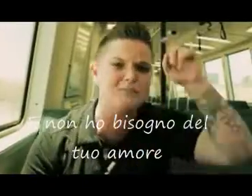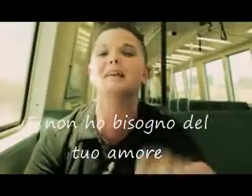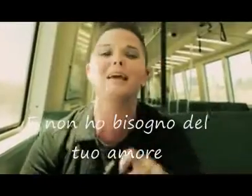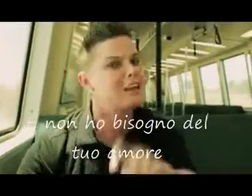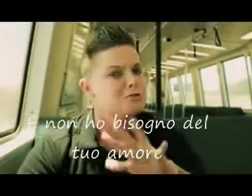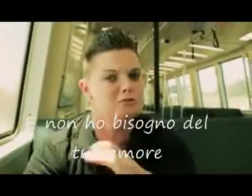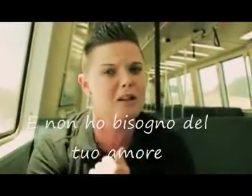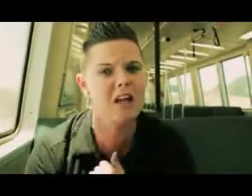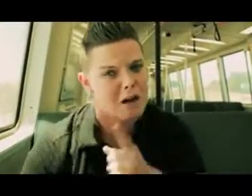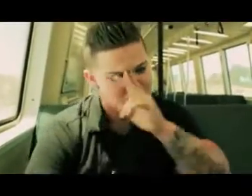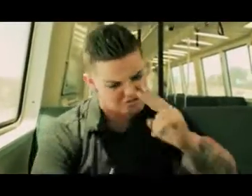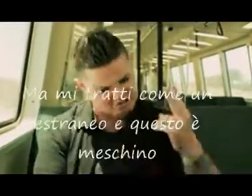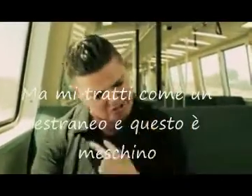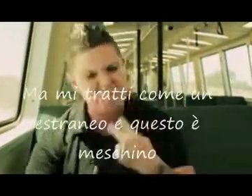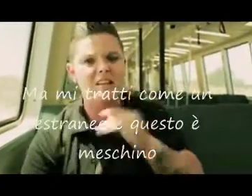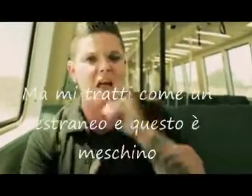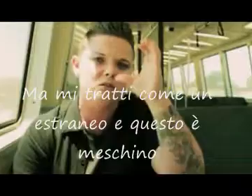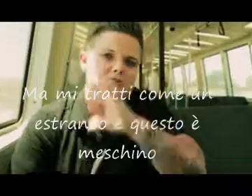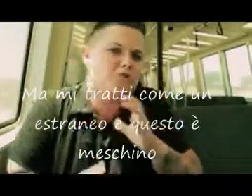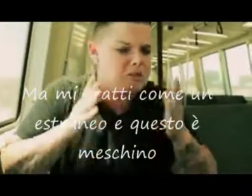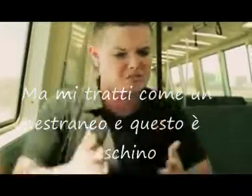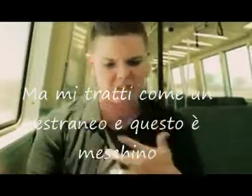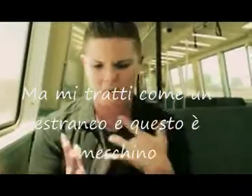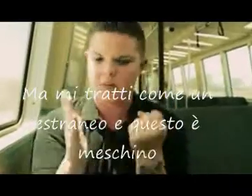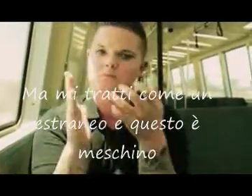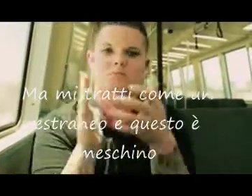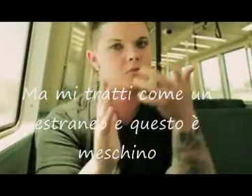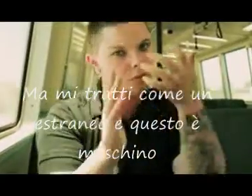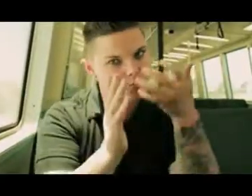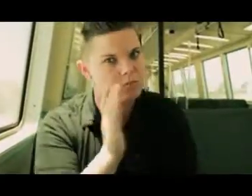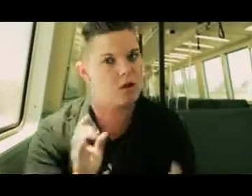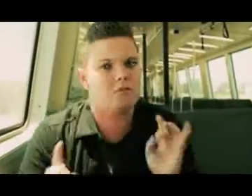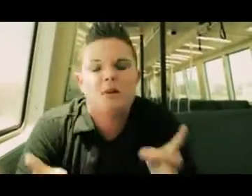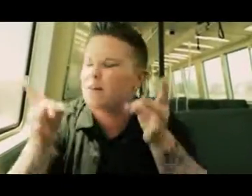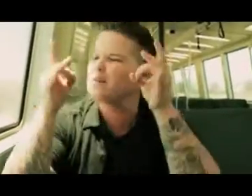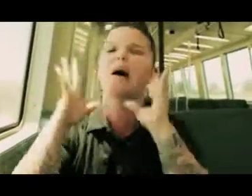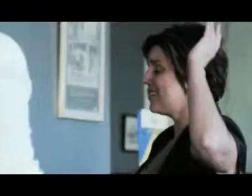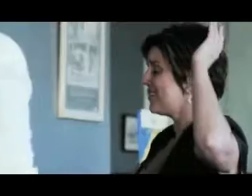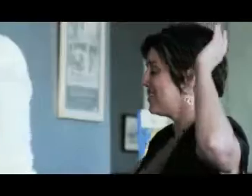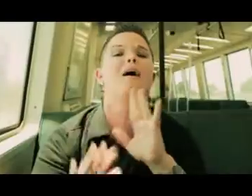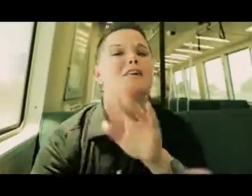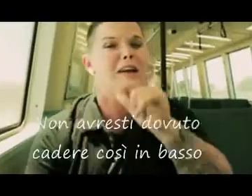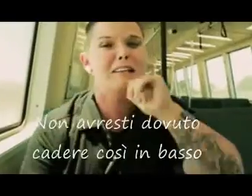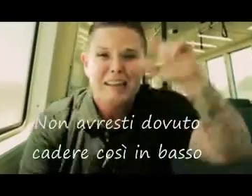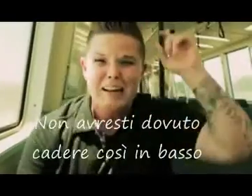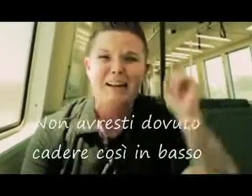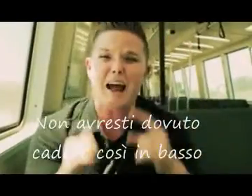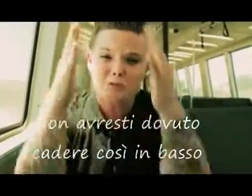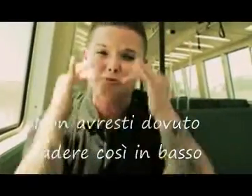don't even need your love But you treat me like a stranger and I feel so rough You didn't have